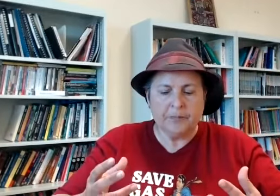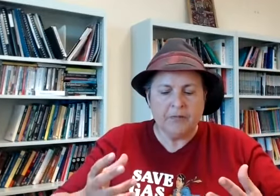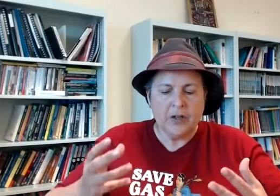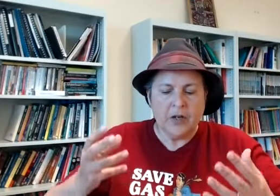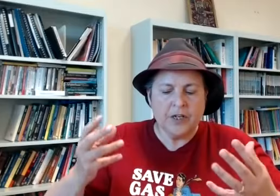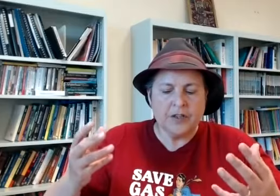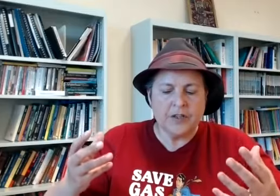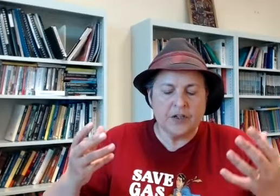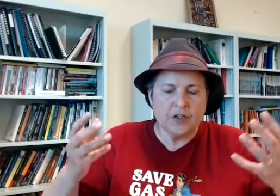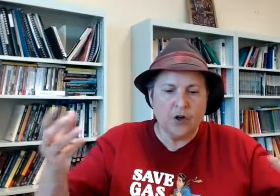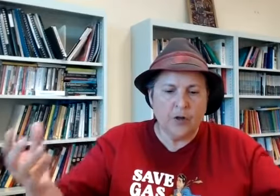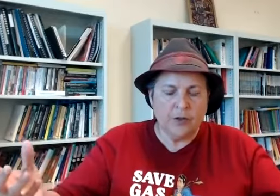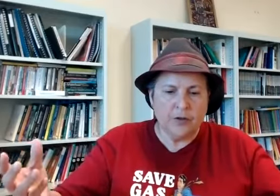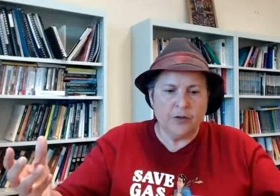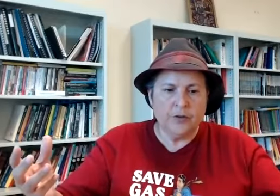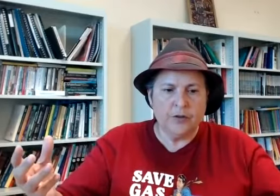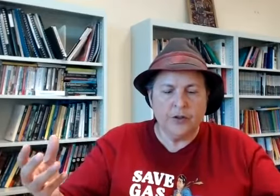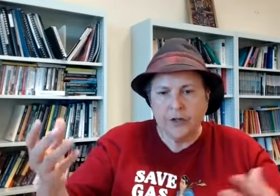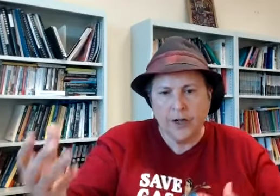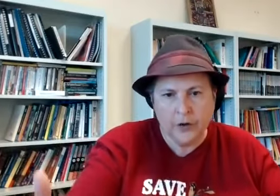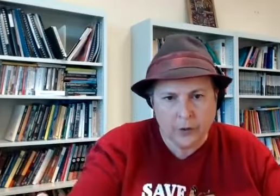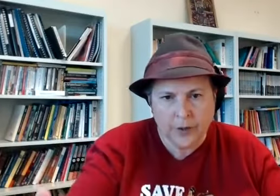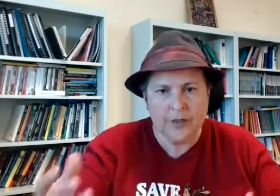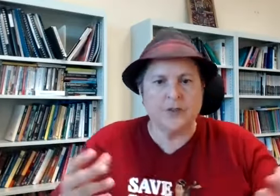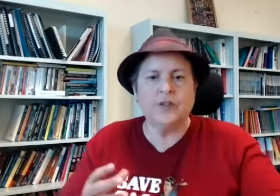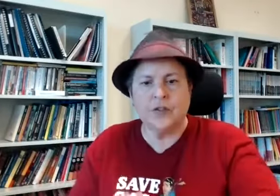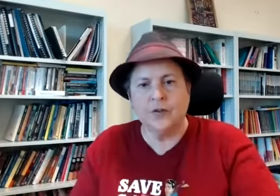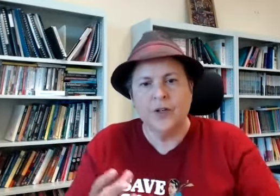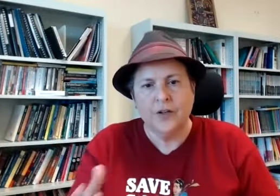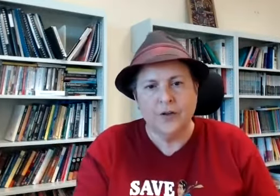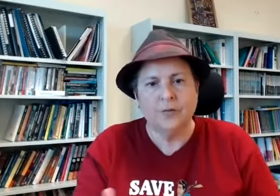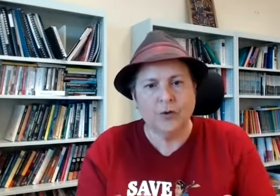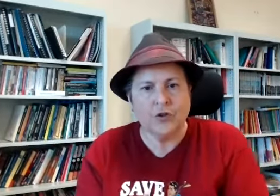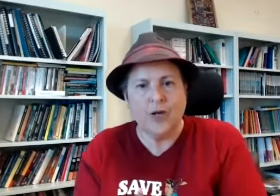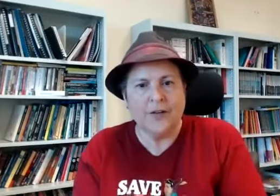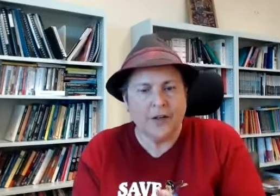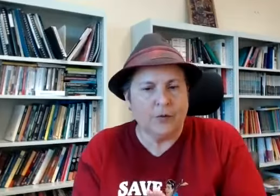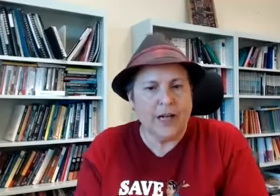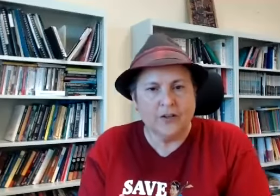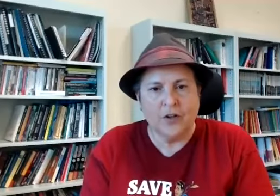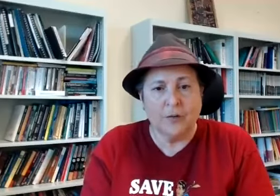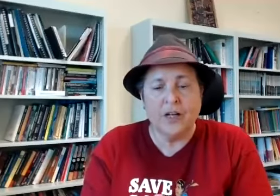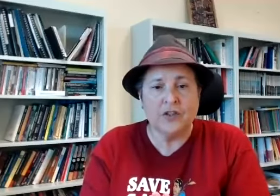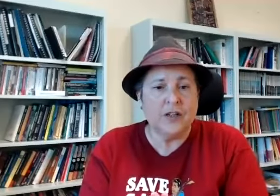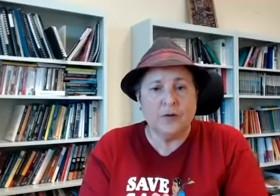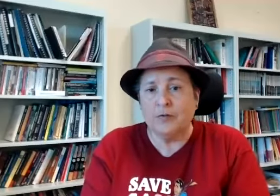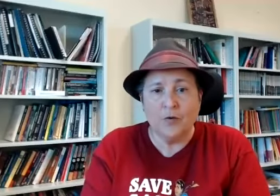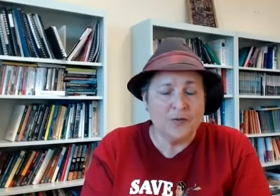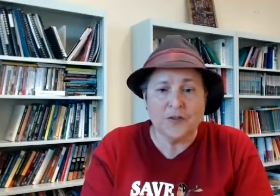i guess as each time you you you don't know how your audience is you you're not sure how they're going to react and i imagine every performance is